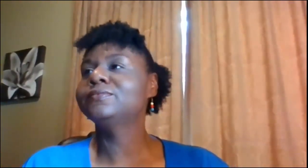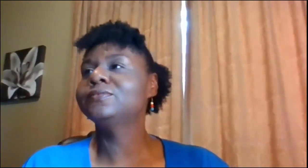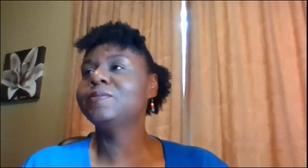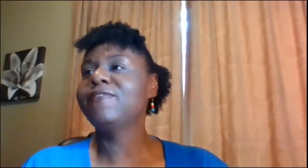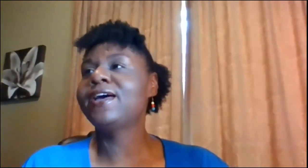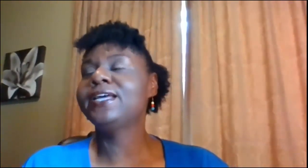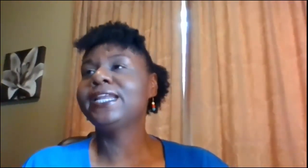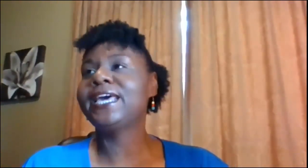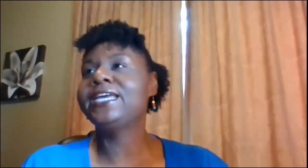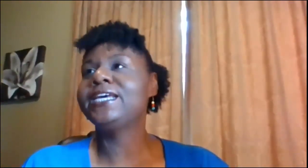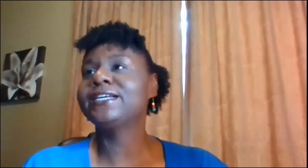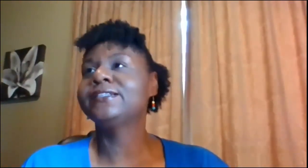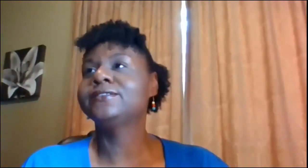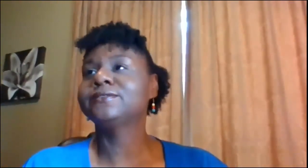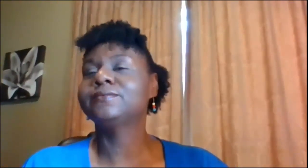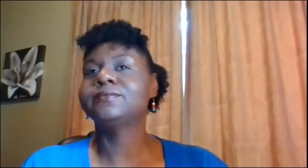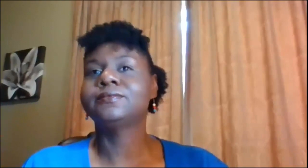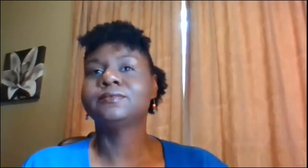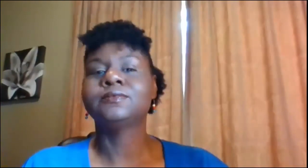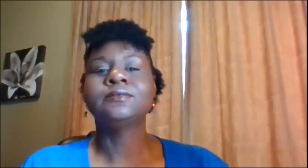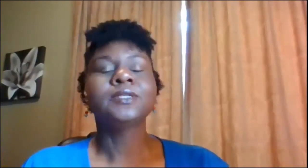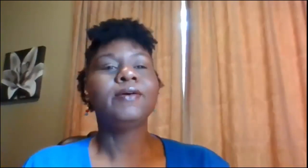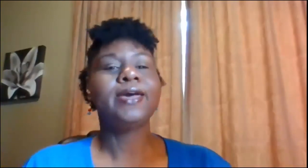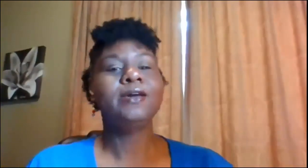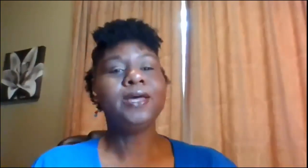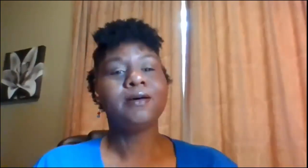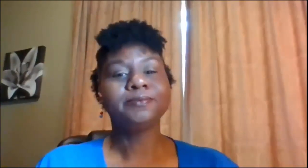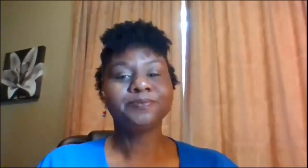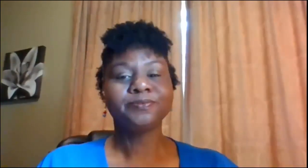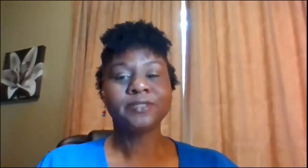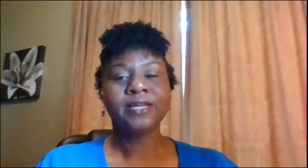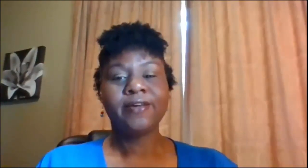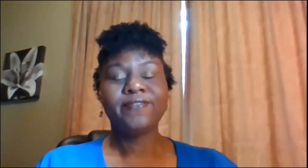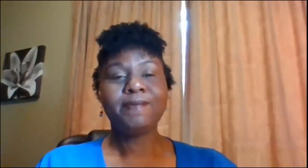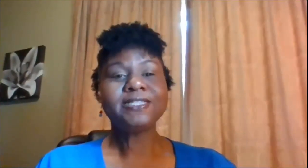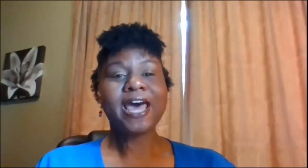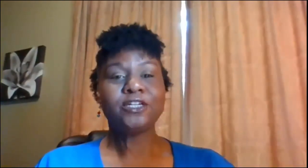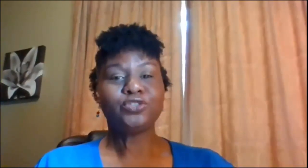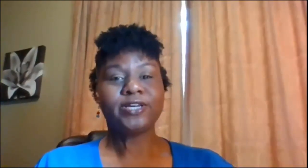let find a lady okay here we go famous actress